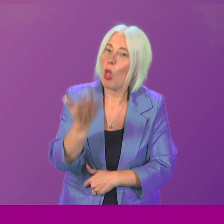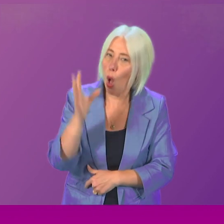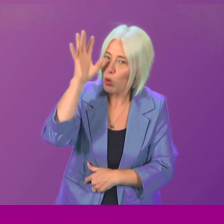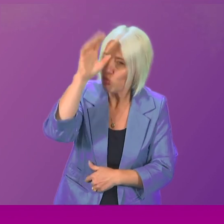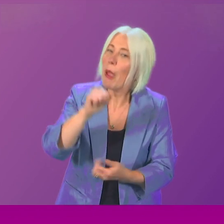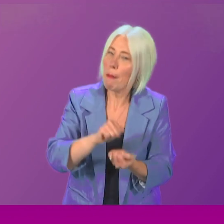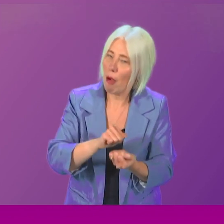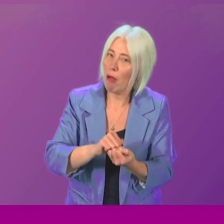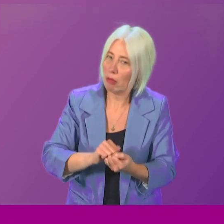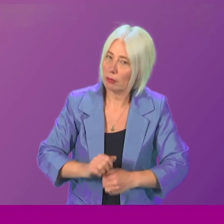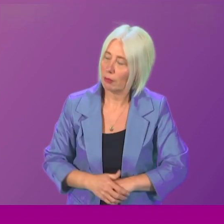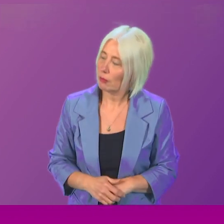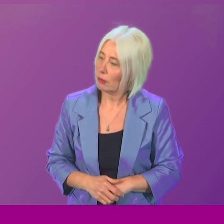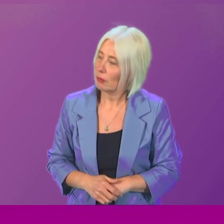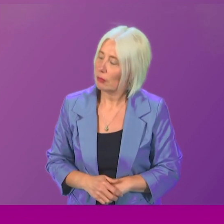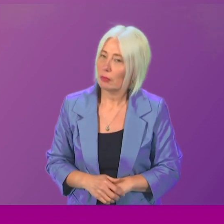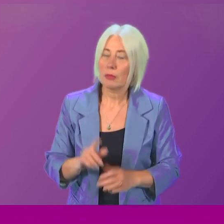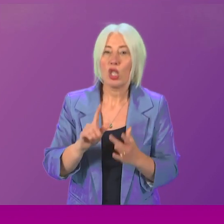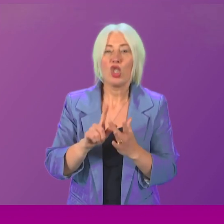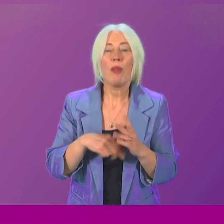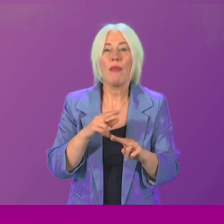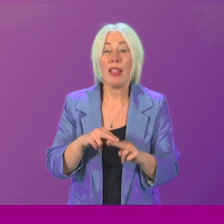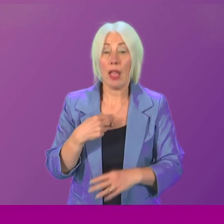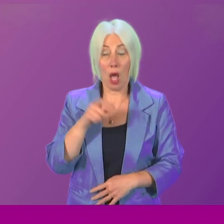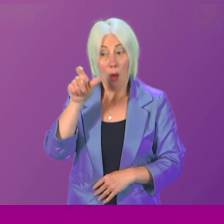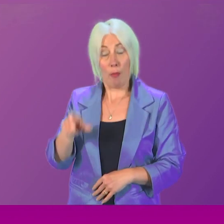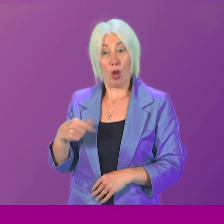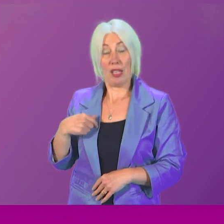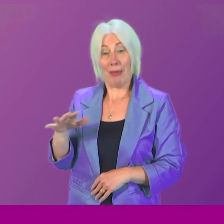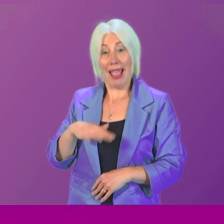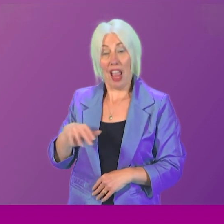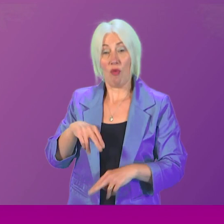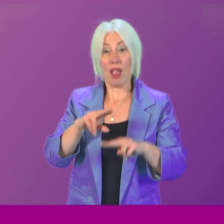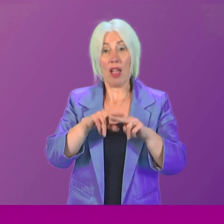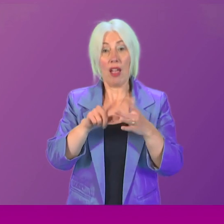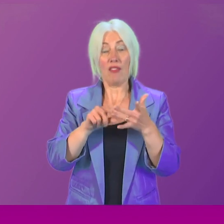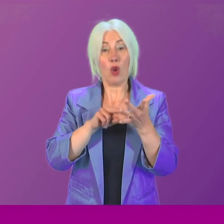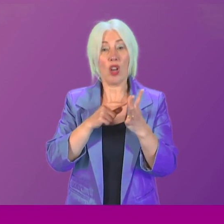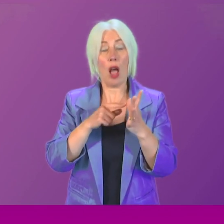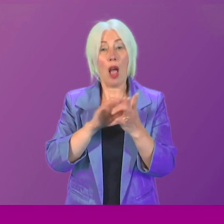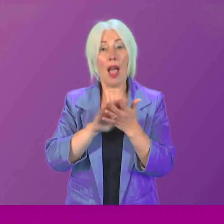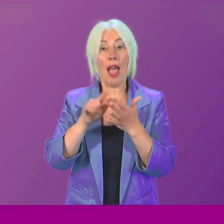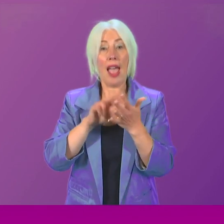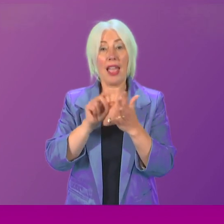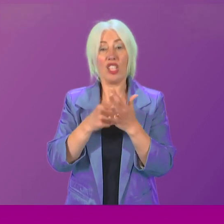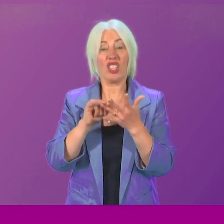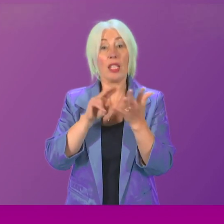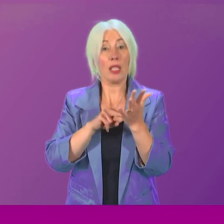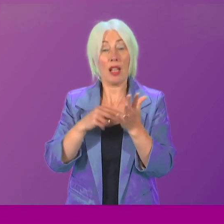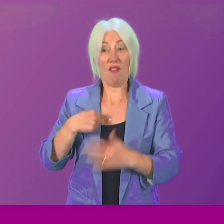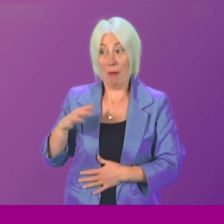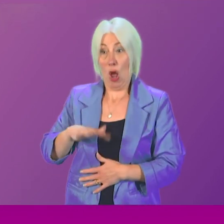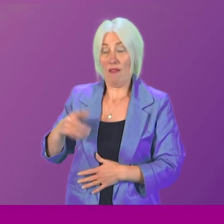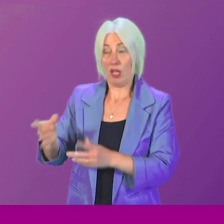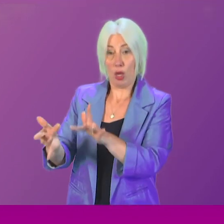by Beatrice Woodland. Thank you, President Officer. First Minister, my constituent Fiona Henderson has been in regular contact with my office and I've been working with her.